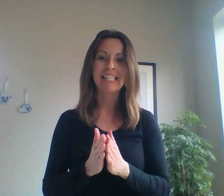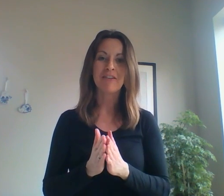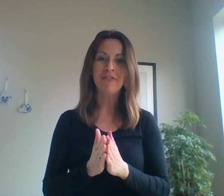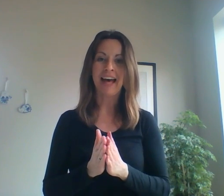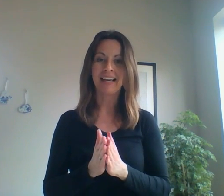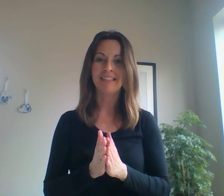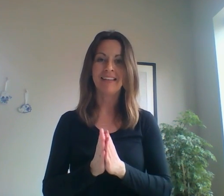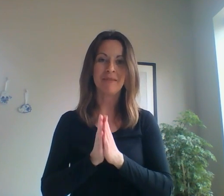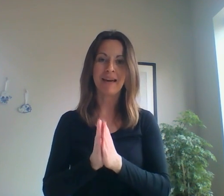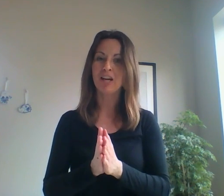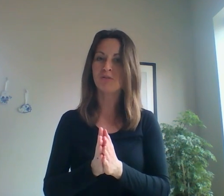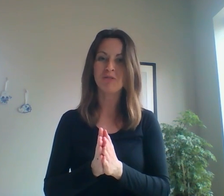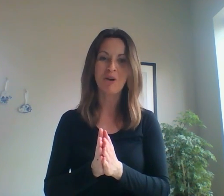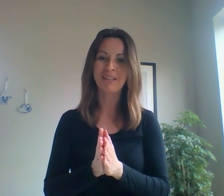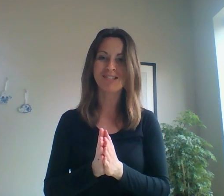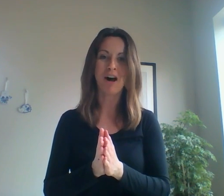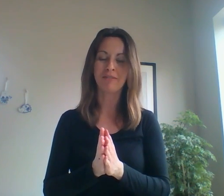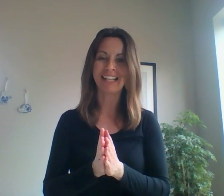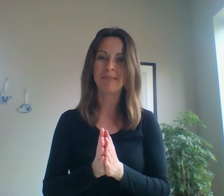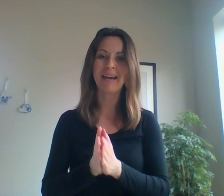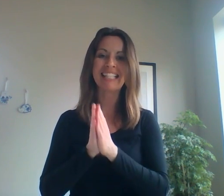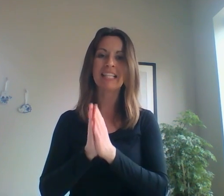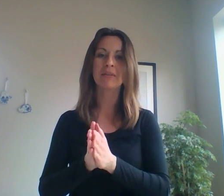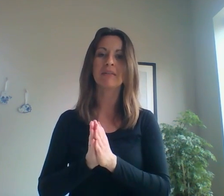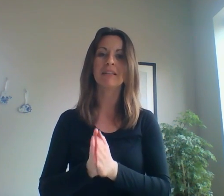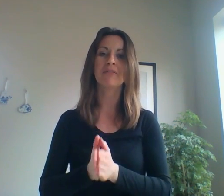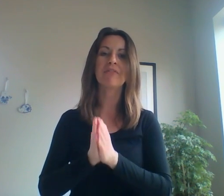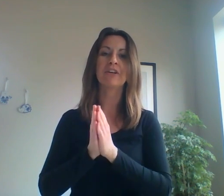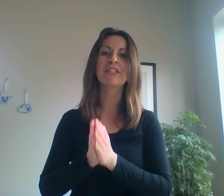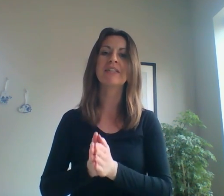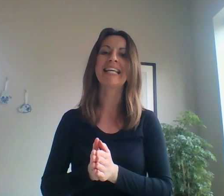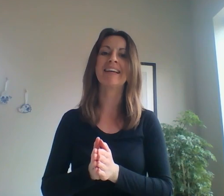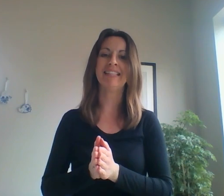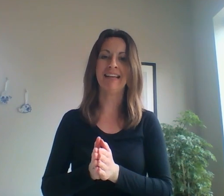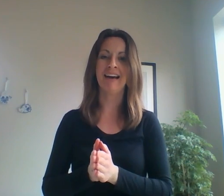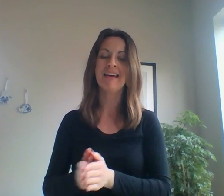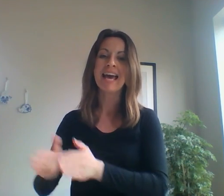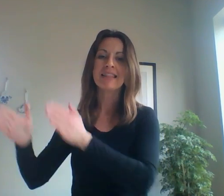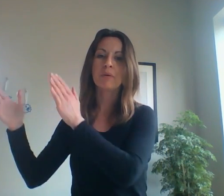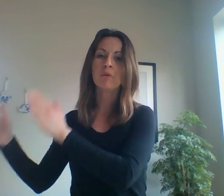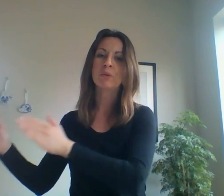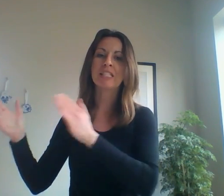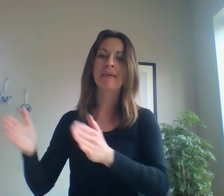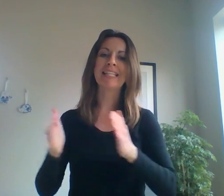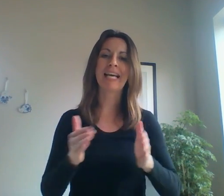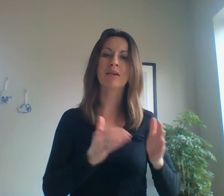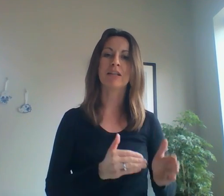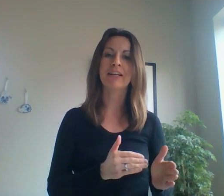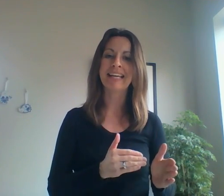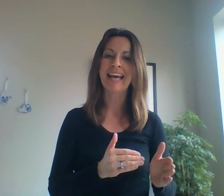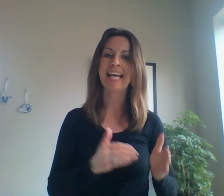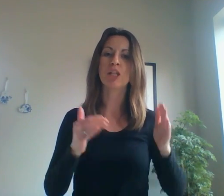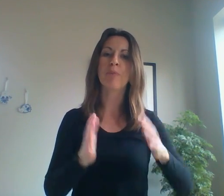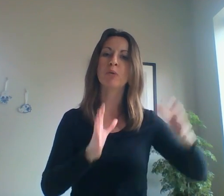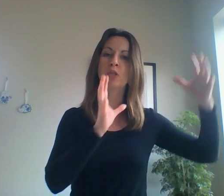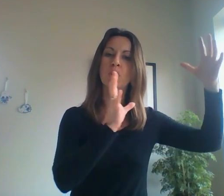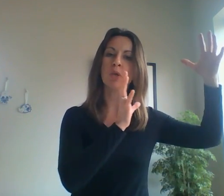effect, and many of you know this already, basically refers to the idea that we want to space out learning as opposed to